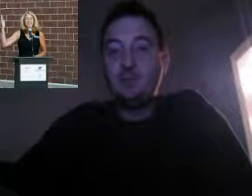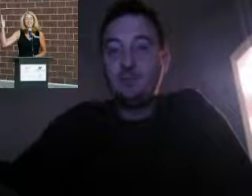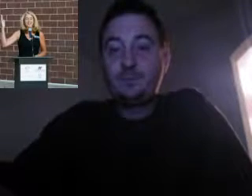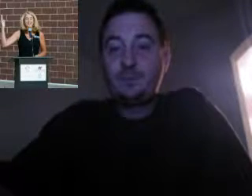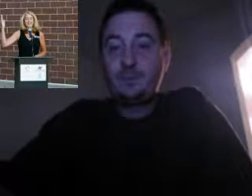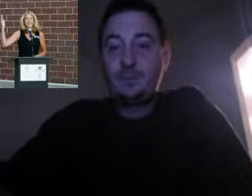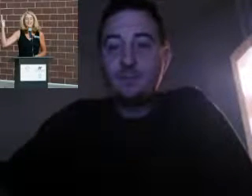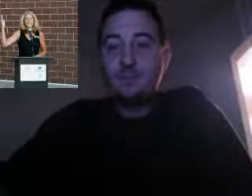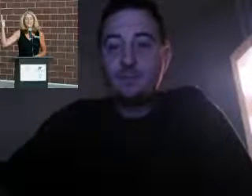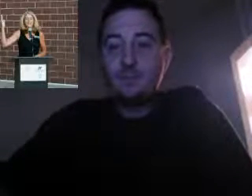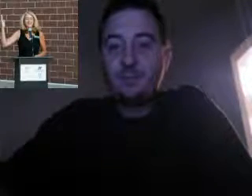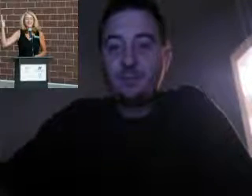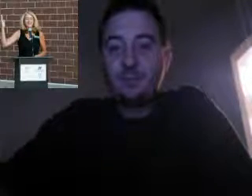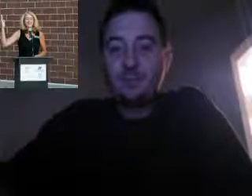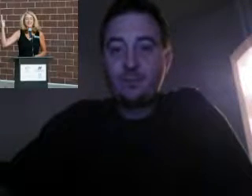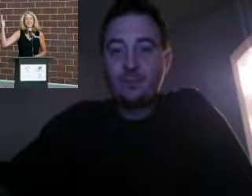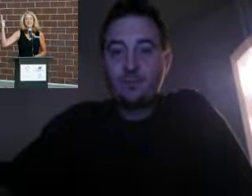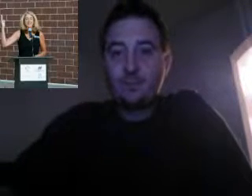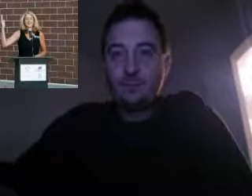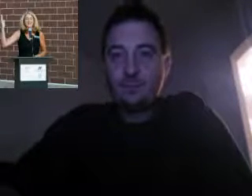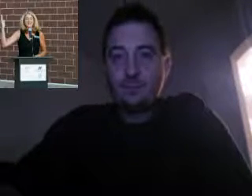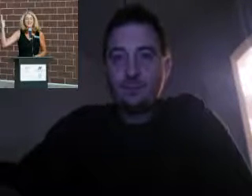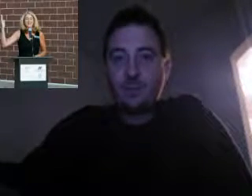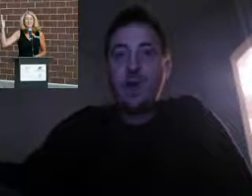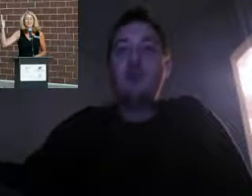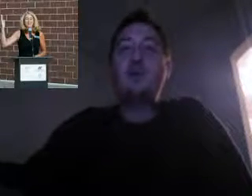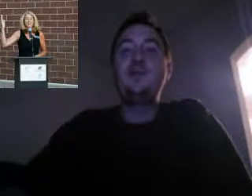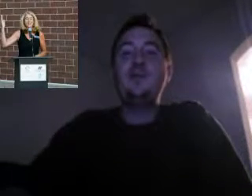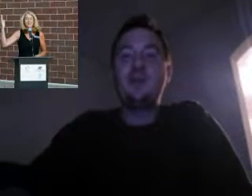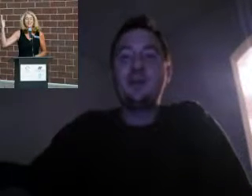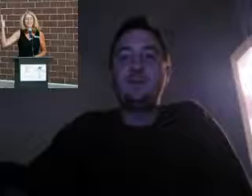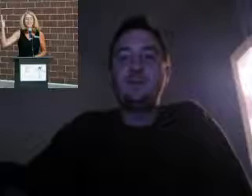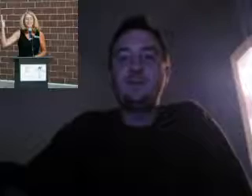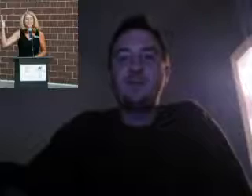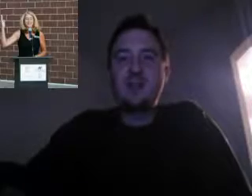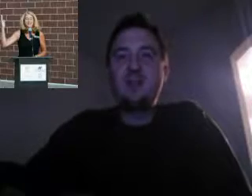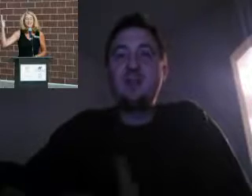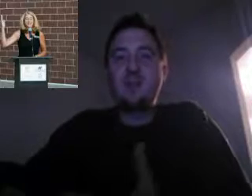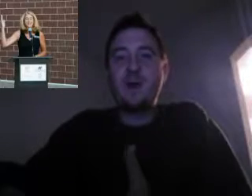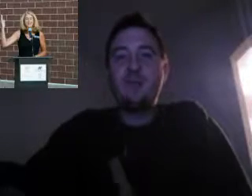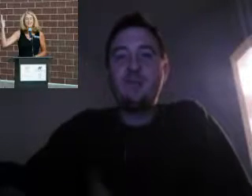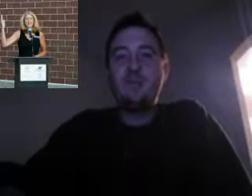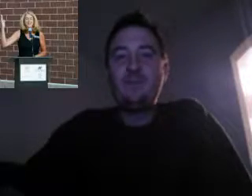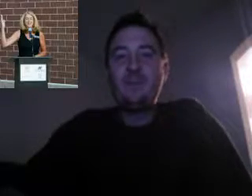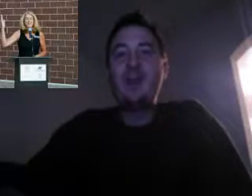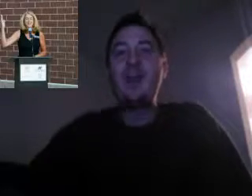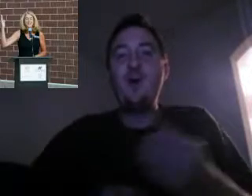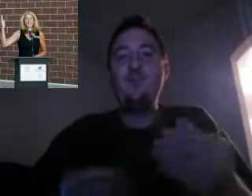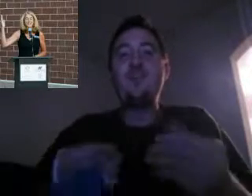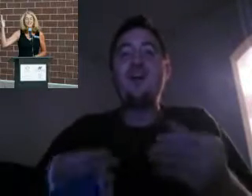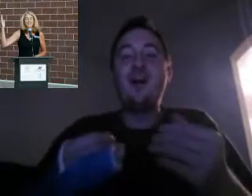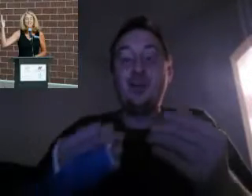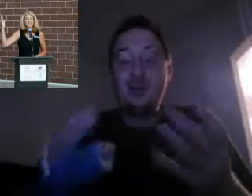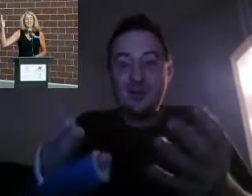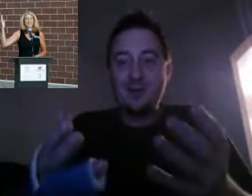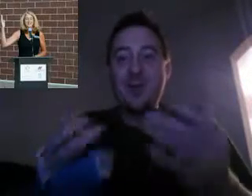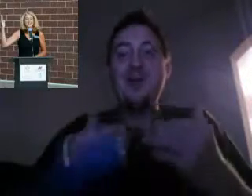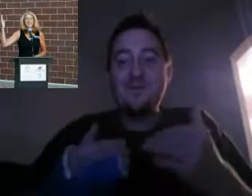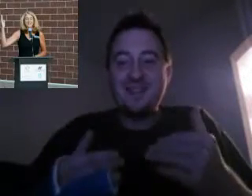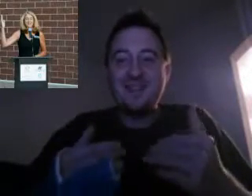Please go online and make a contribution to my campaign. Or I'll give you some money. Say what this is about. Help me help you. Help me